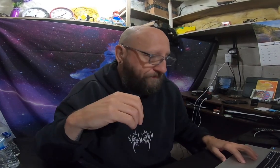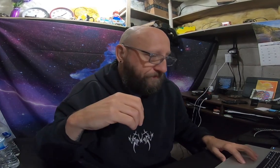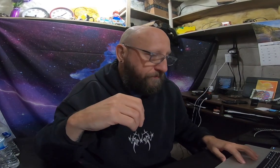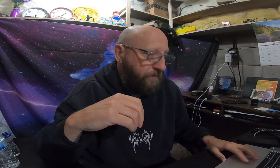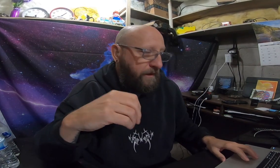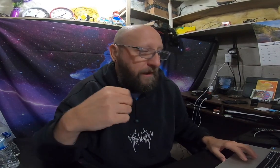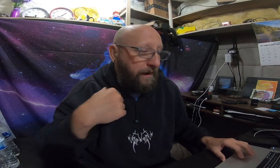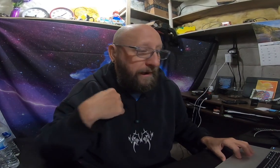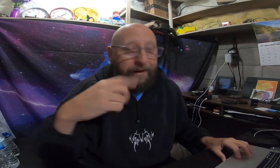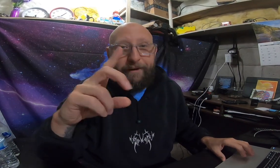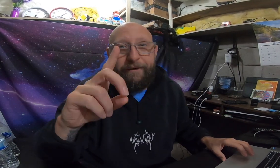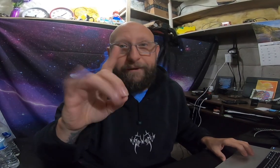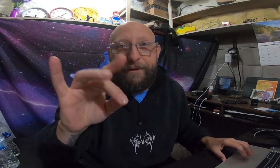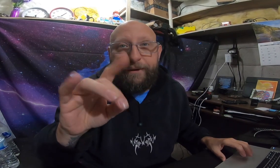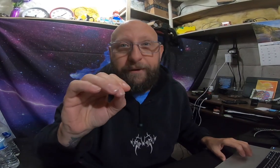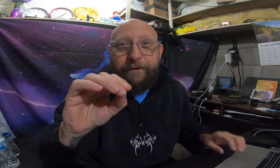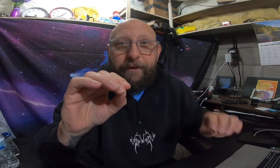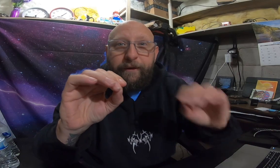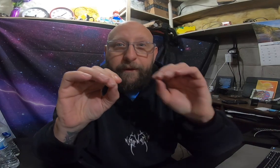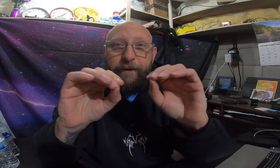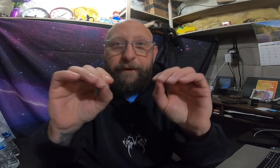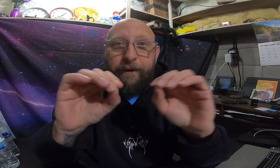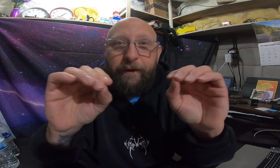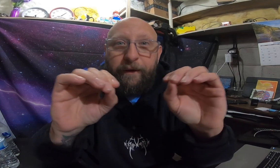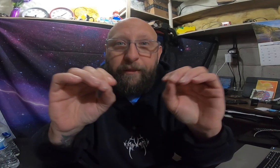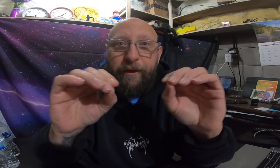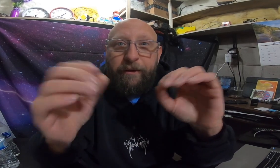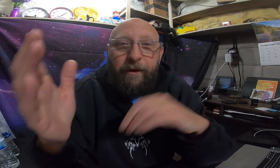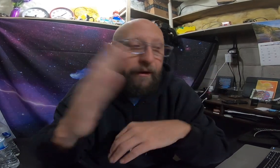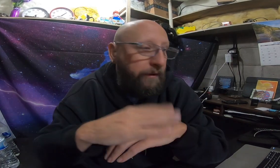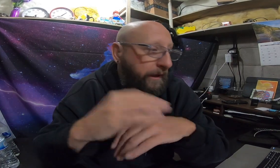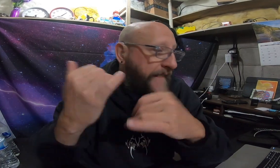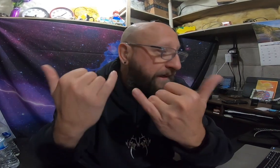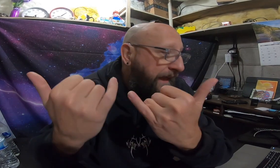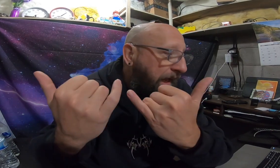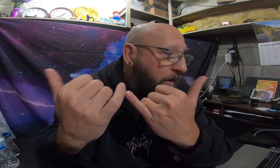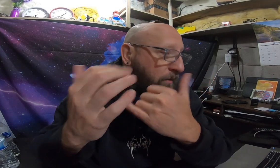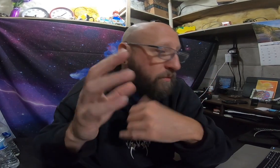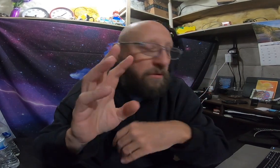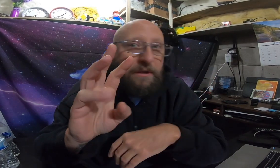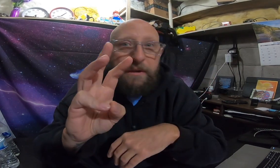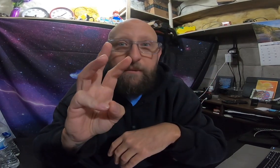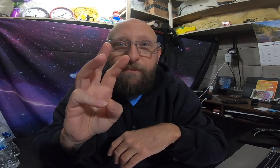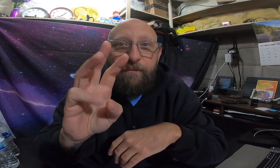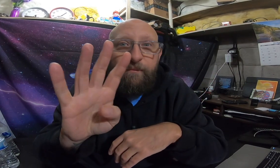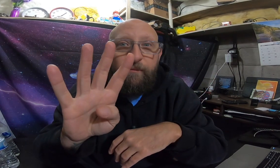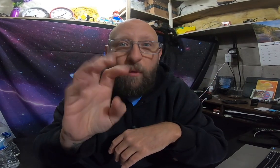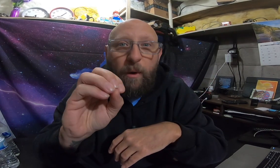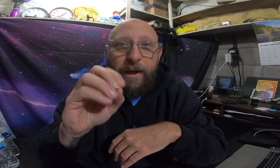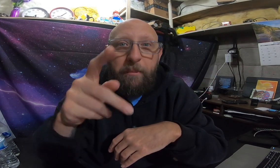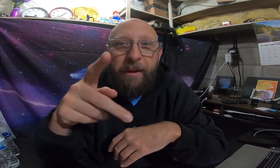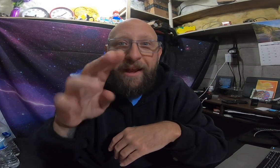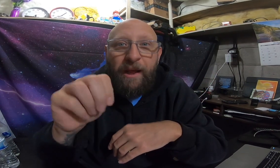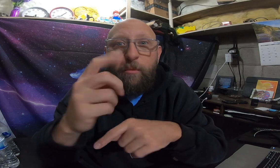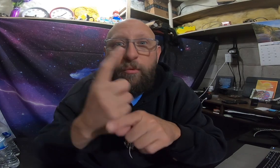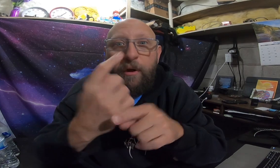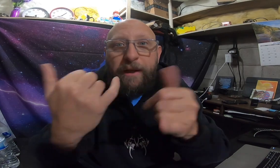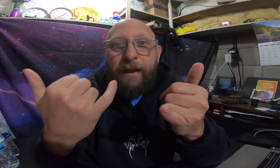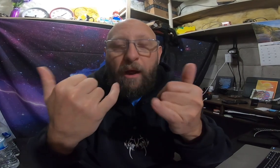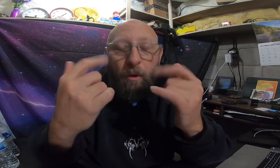So, I did nothing all day, it's now, just 40 p.m. right now,